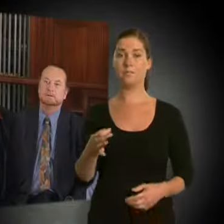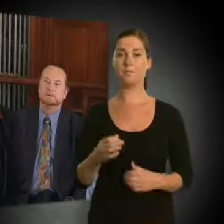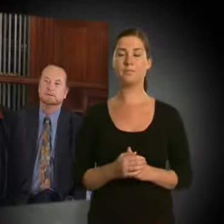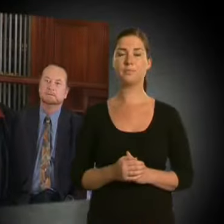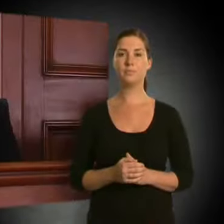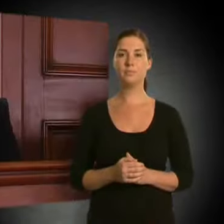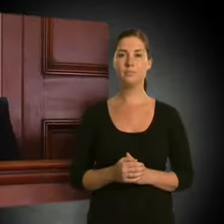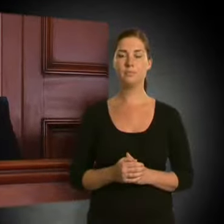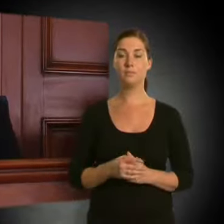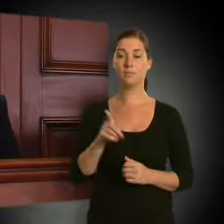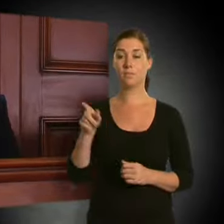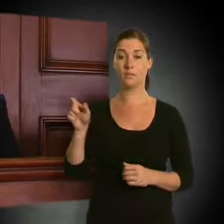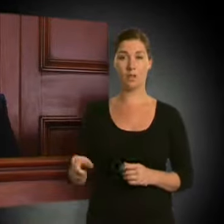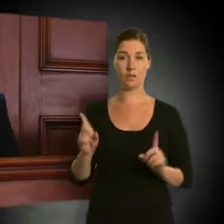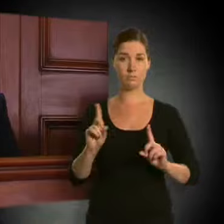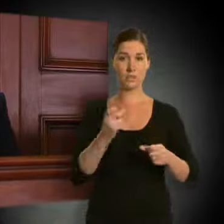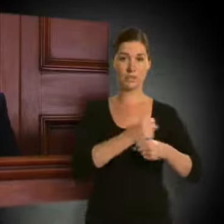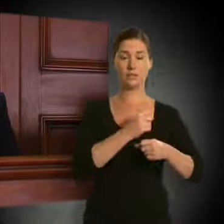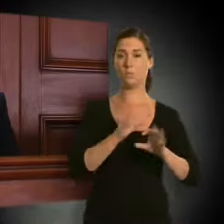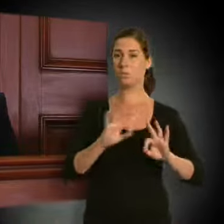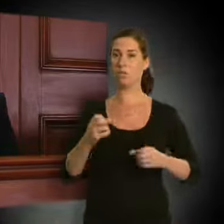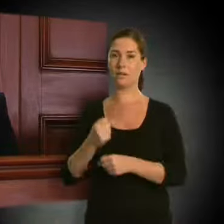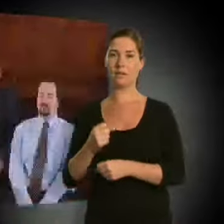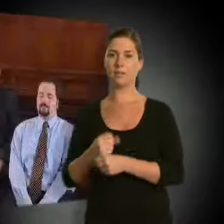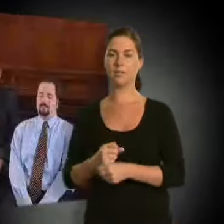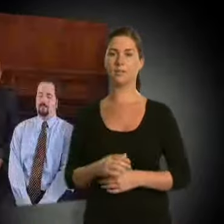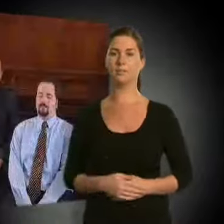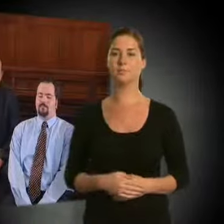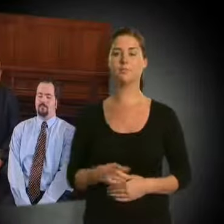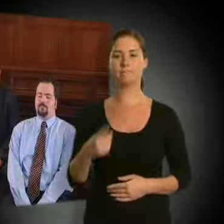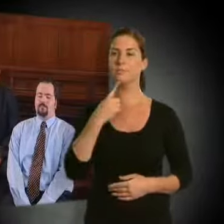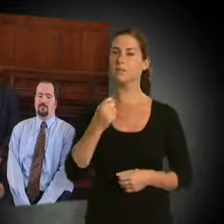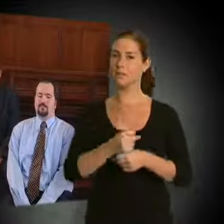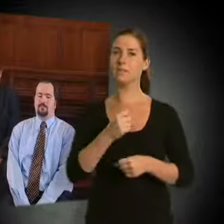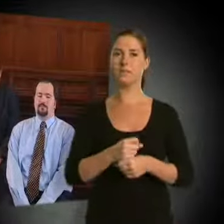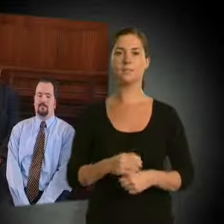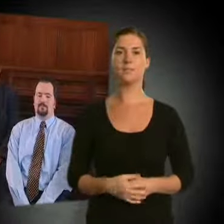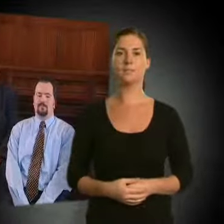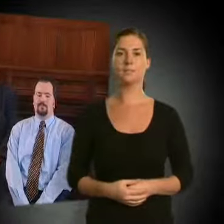Miss Ross, how is your client pleading to the charge? Guilty, Your Honour.